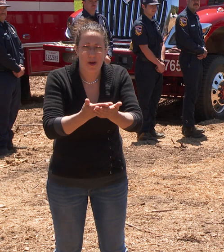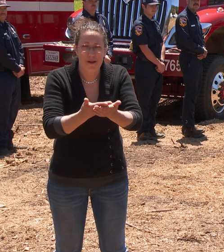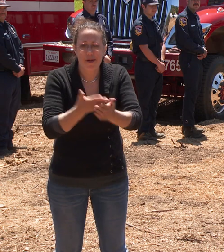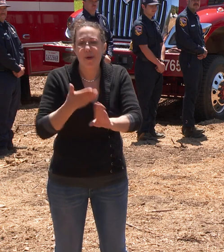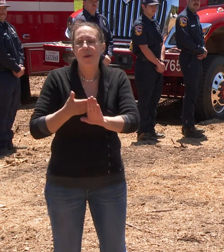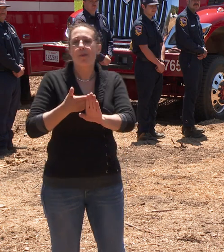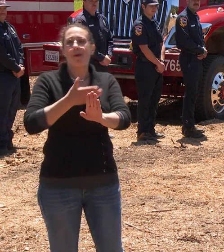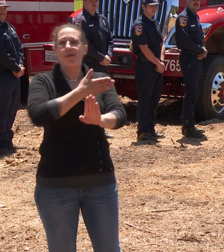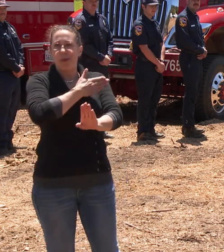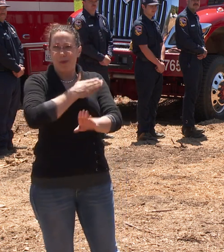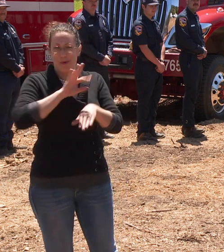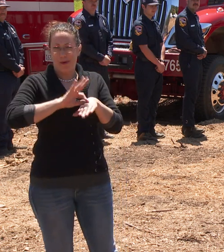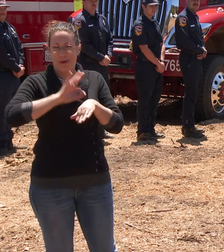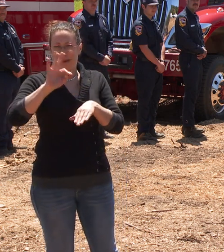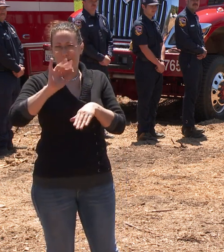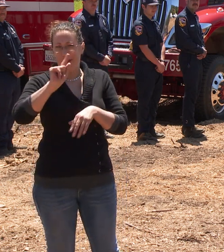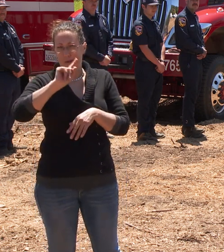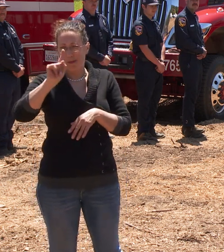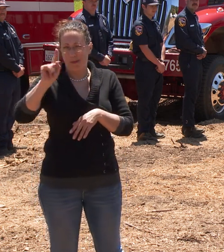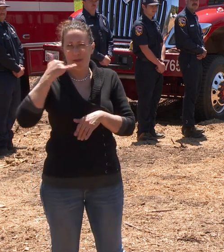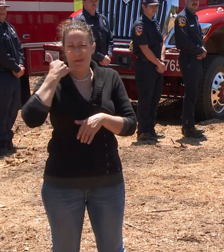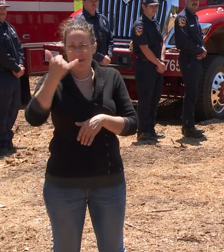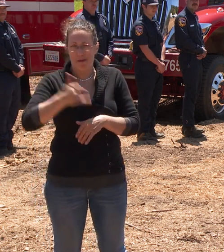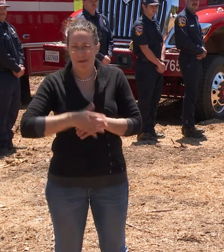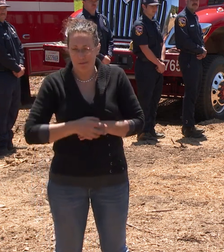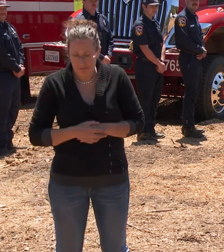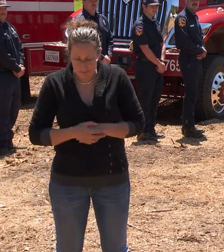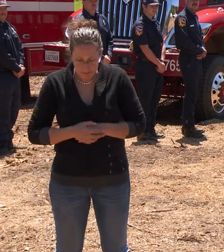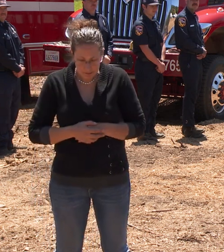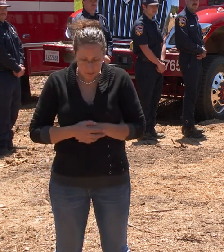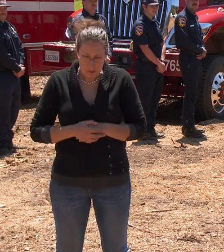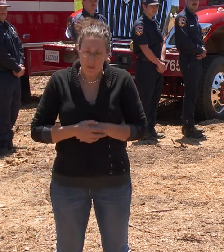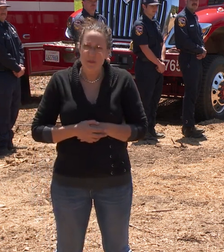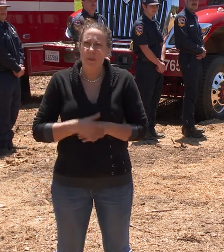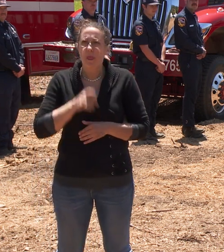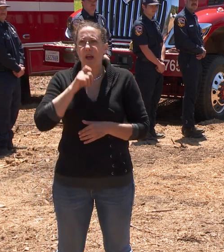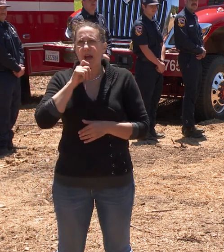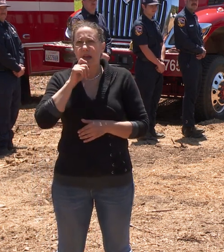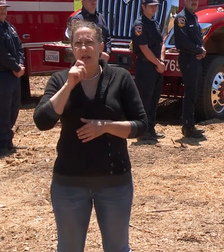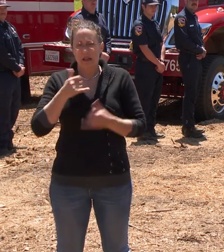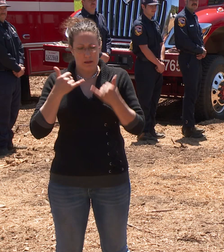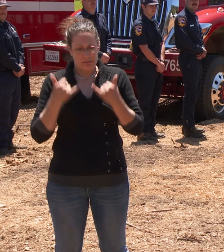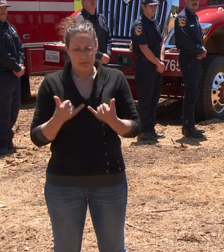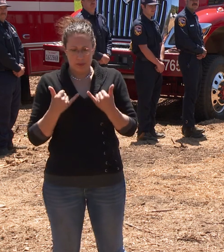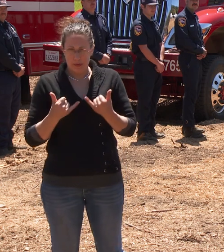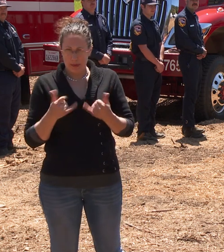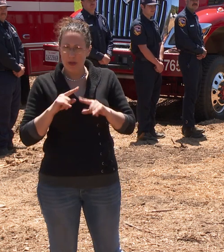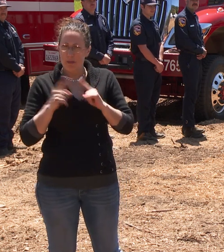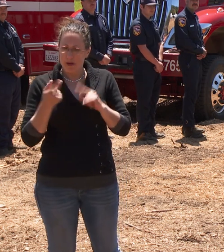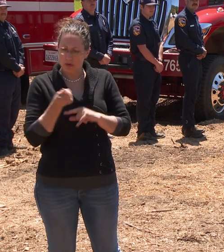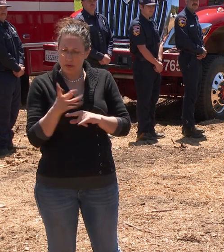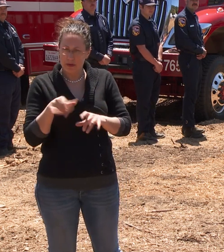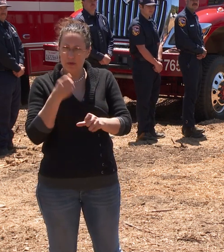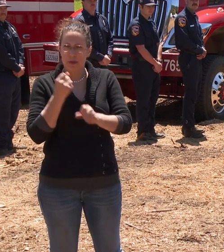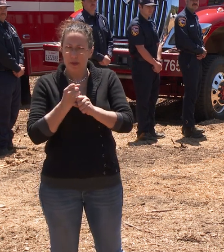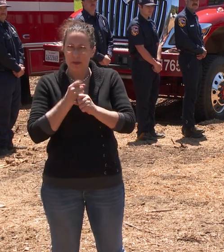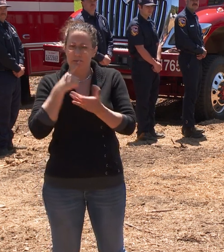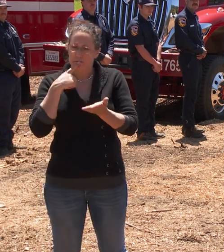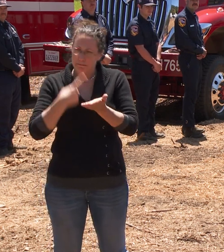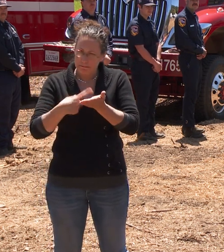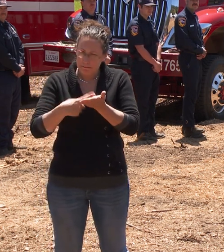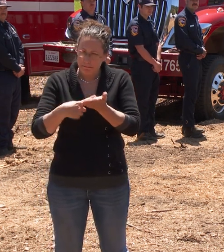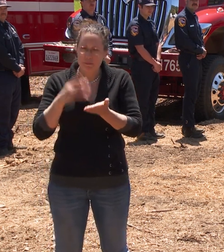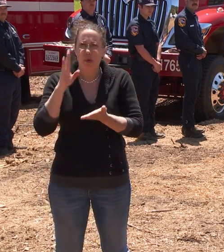caller made that report. Now not sitting here today, but we've talked about it for several years, is adding